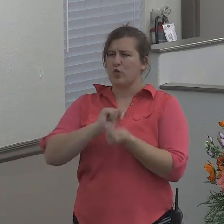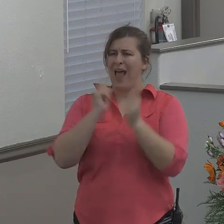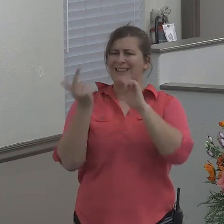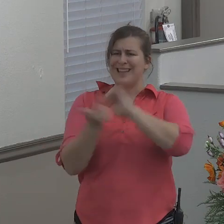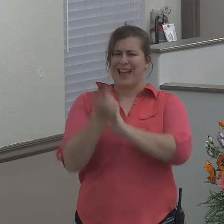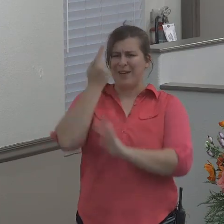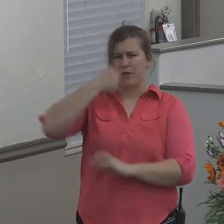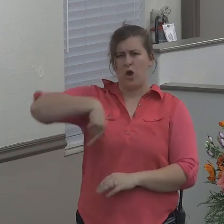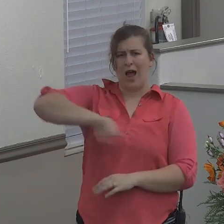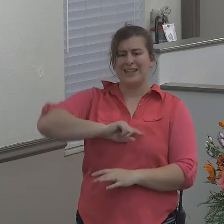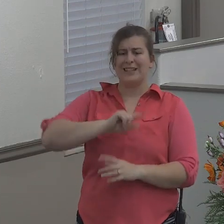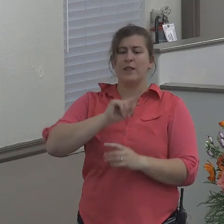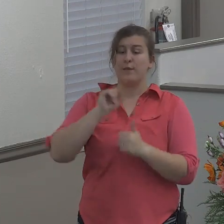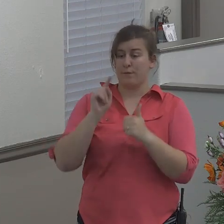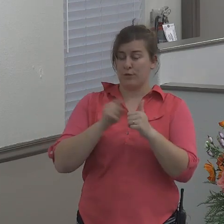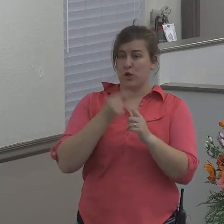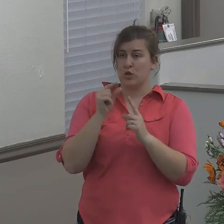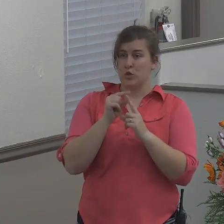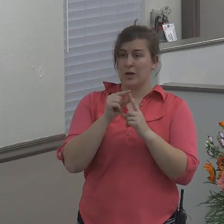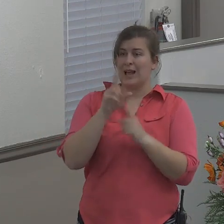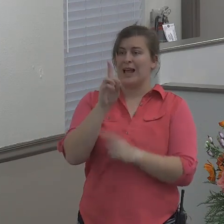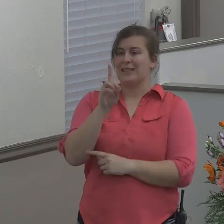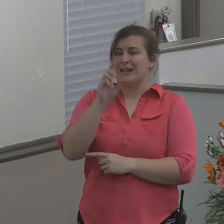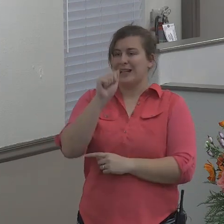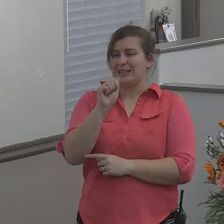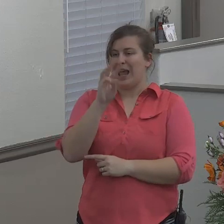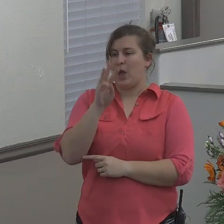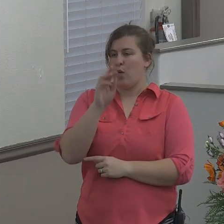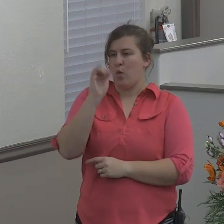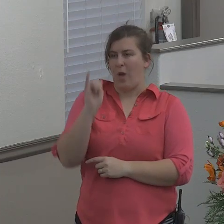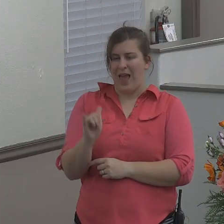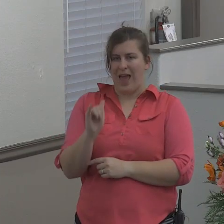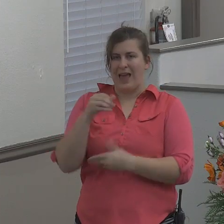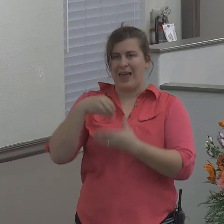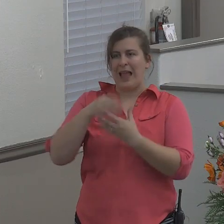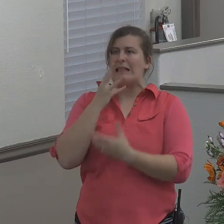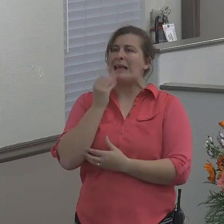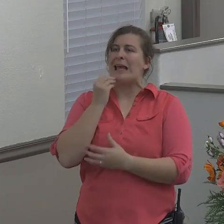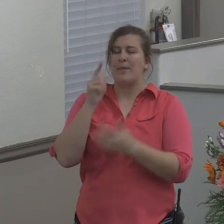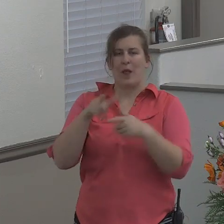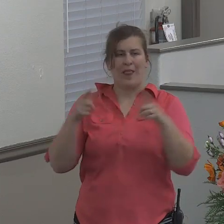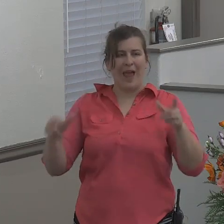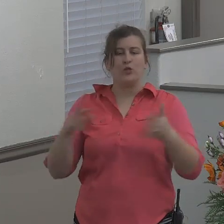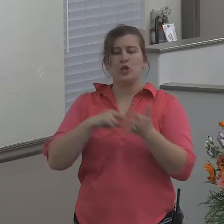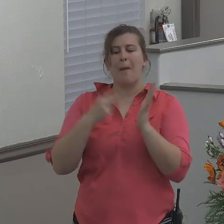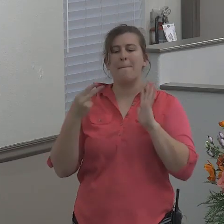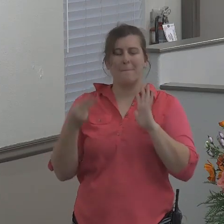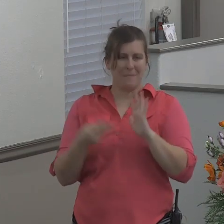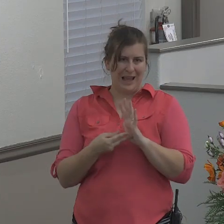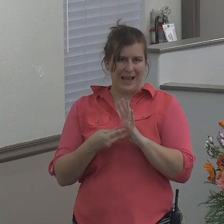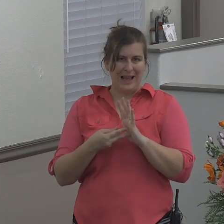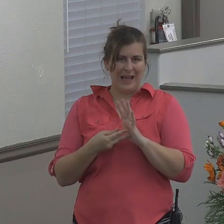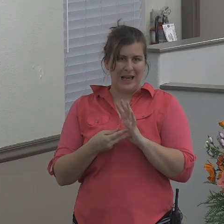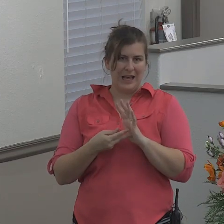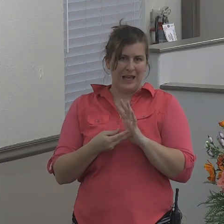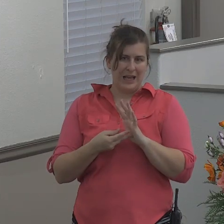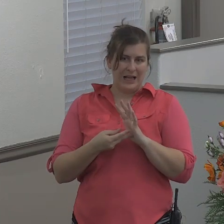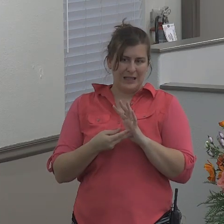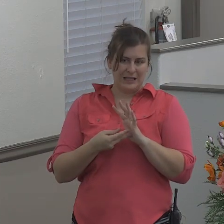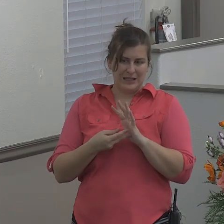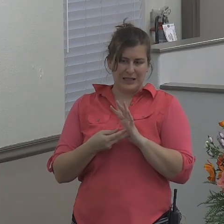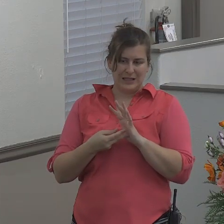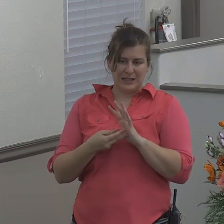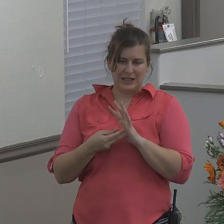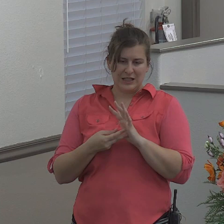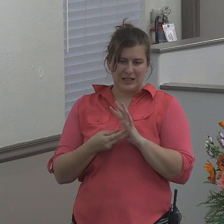The original word is deweg in Hebrew, which means in the sense of a squirming or